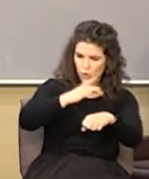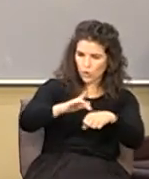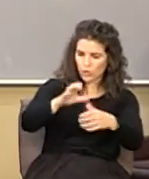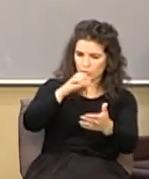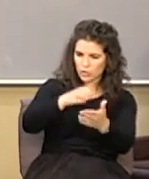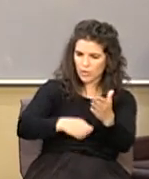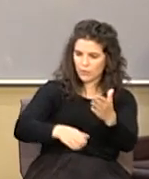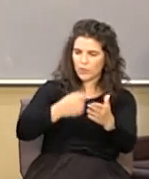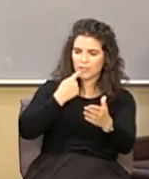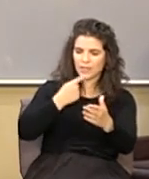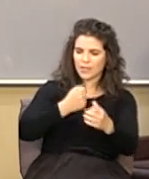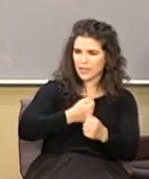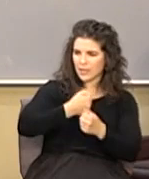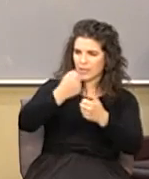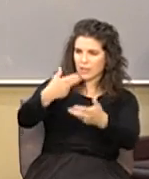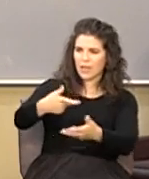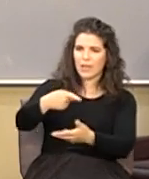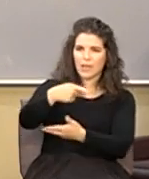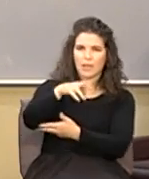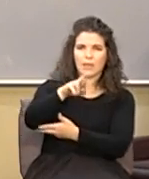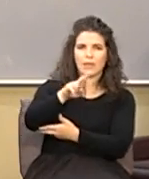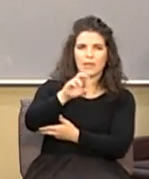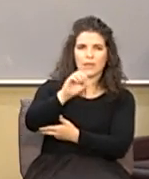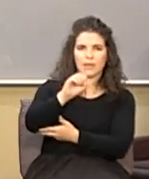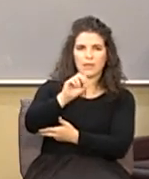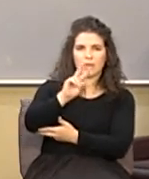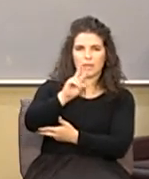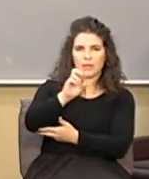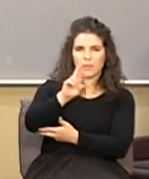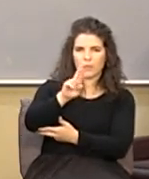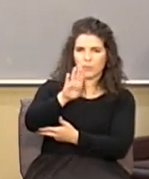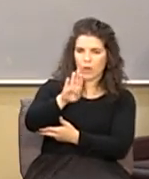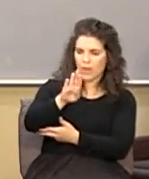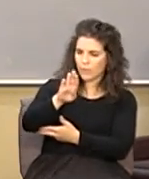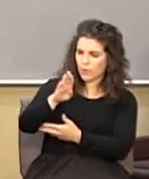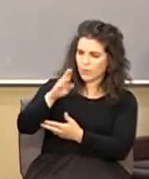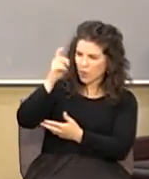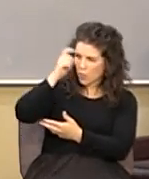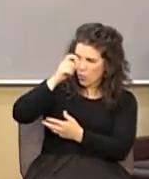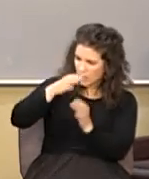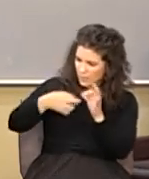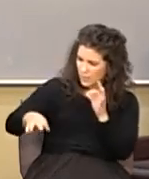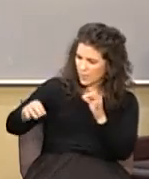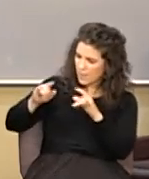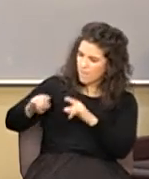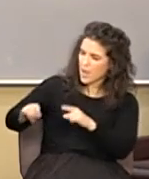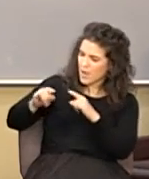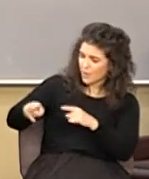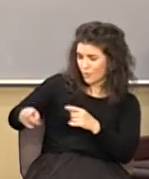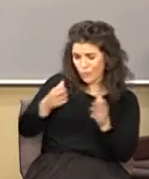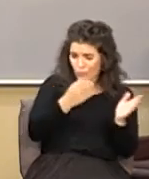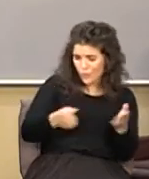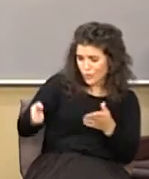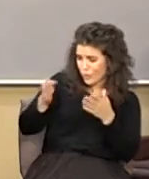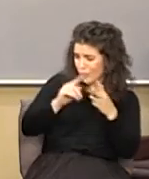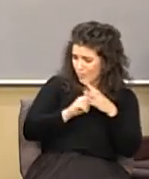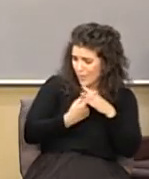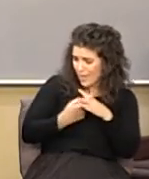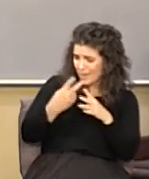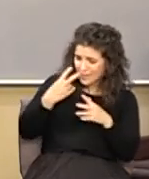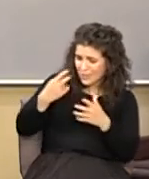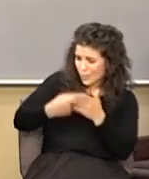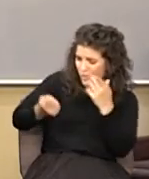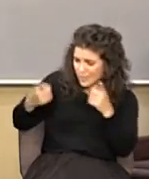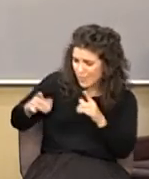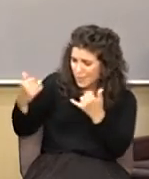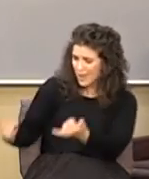it says they cast a proverb. They mock Satan as he goes down. It says, here was your original plan. Look what you've come to now.